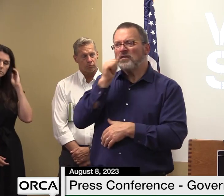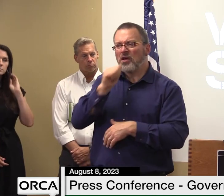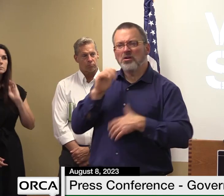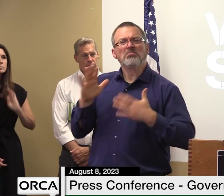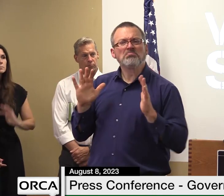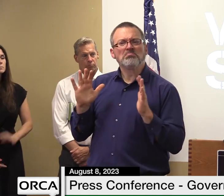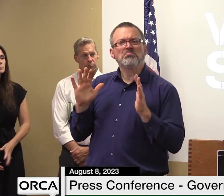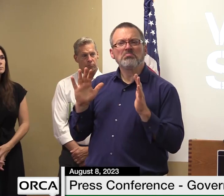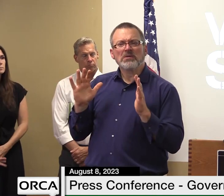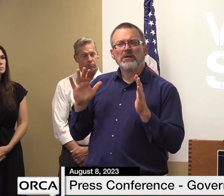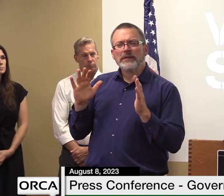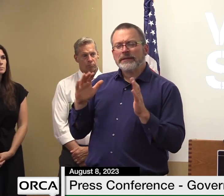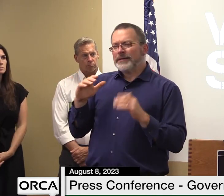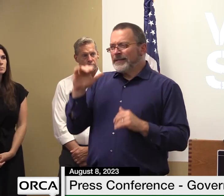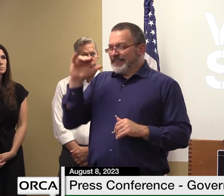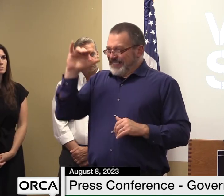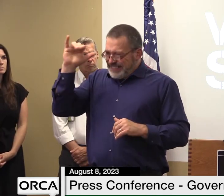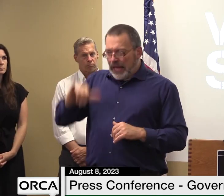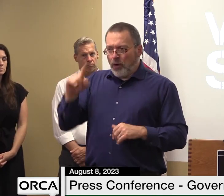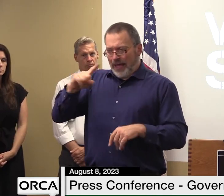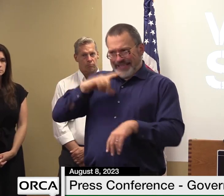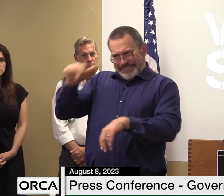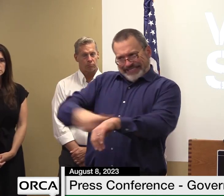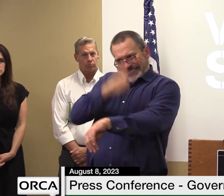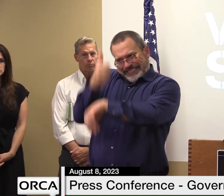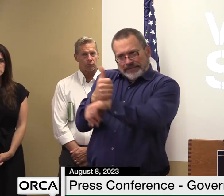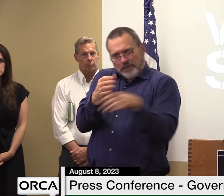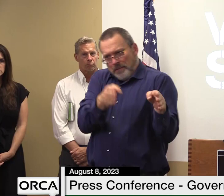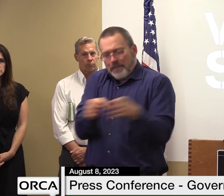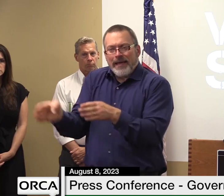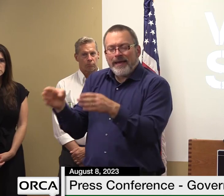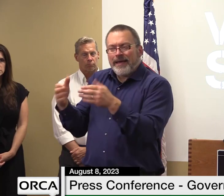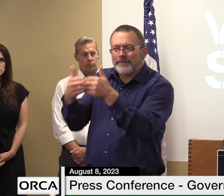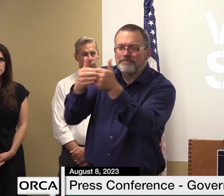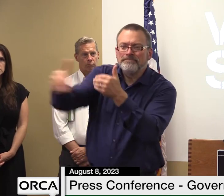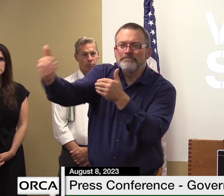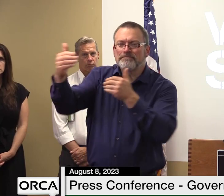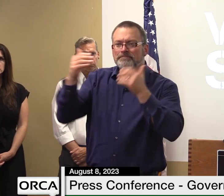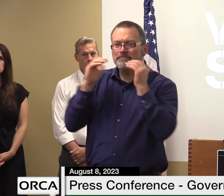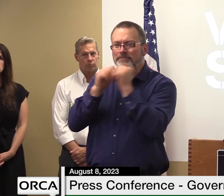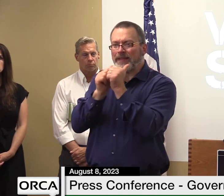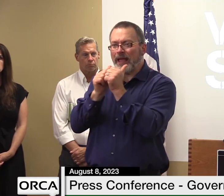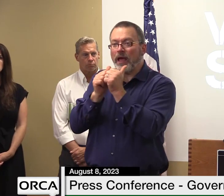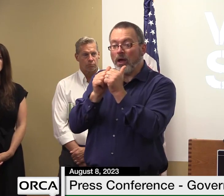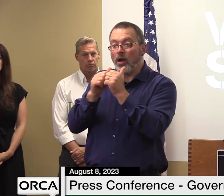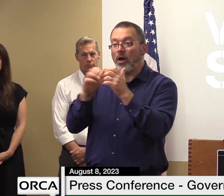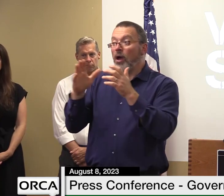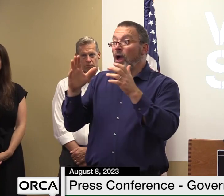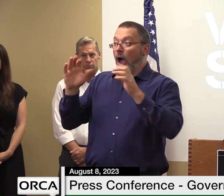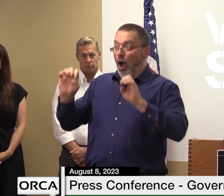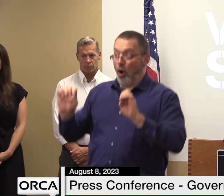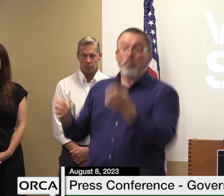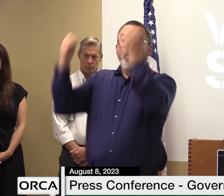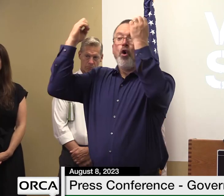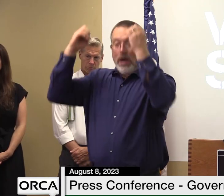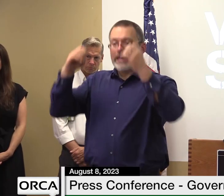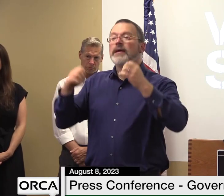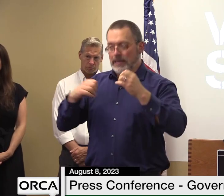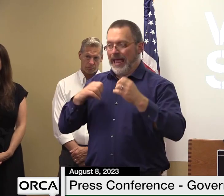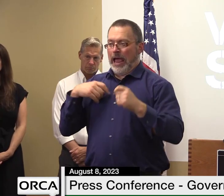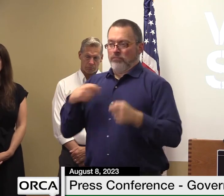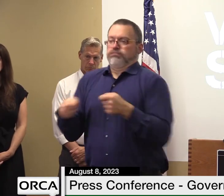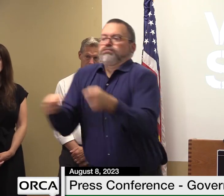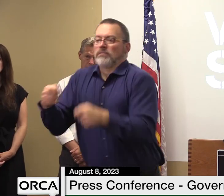we just need a plan to put together so that we can handle the emergencies when they come about so you think that the